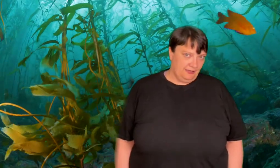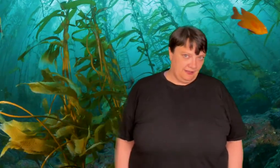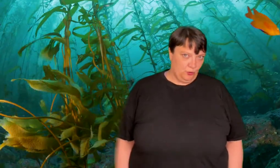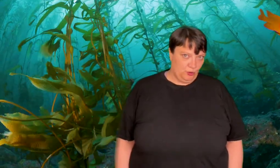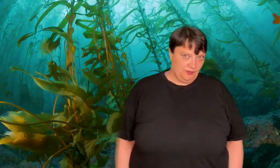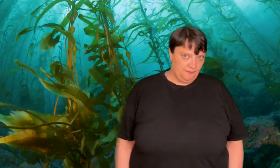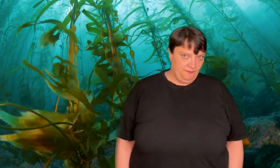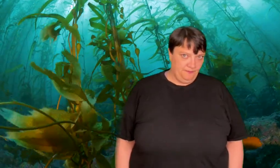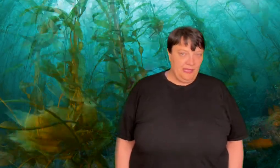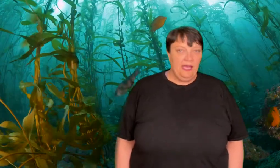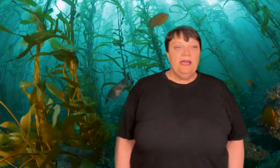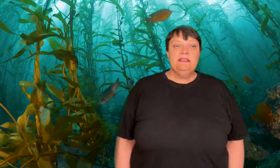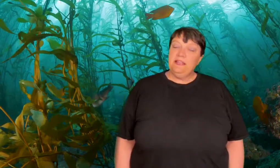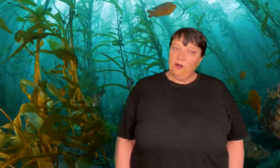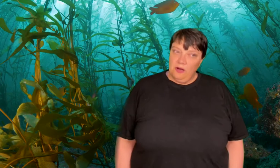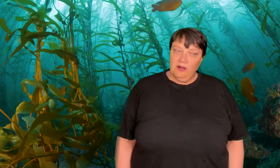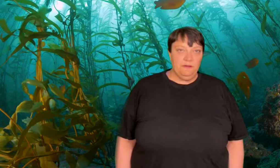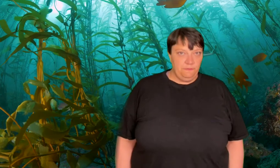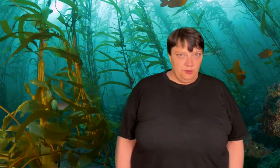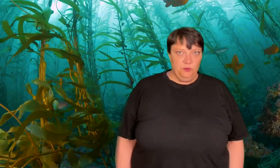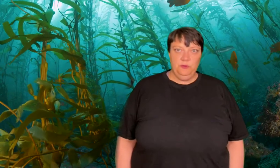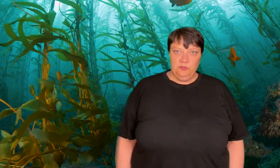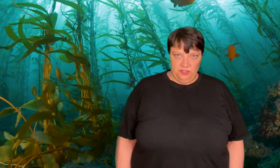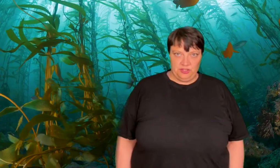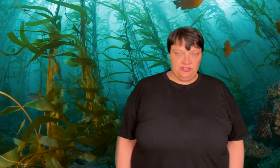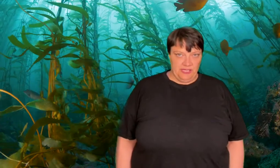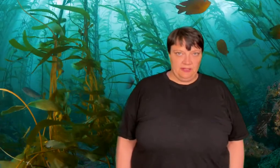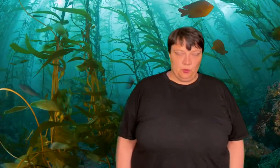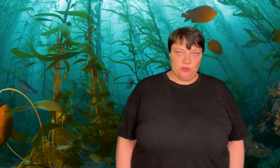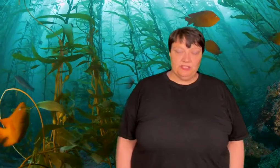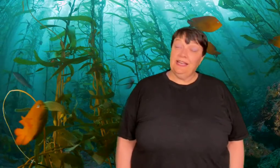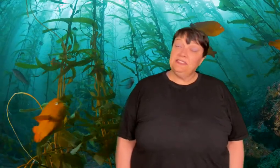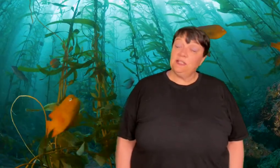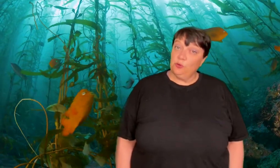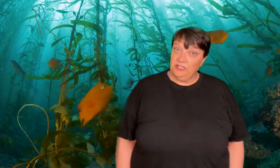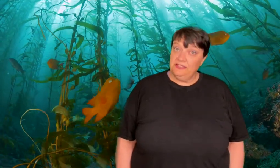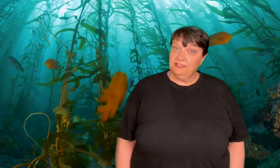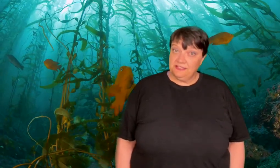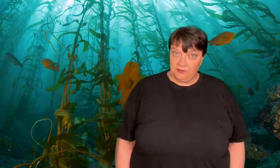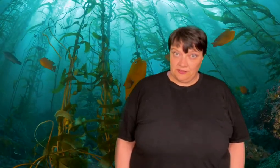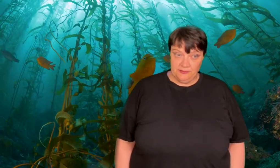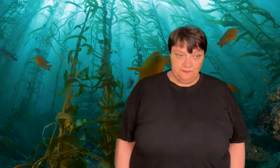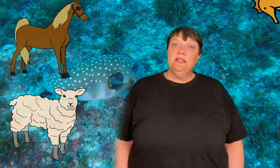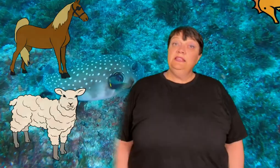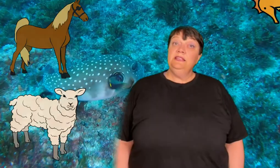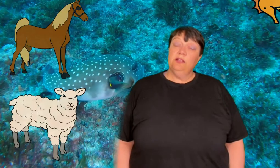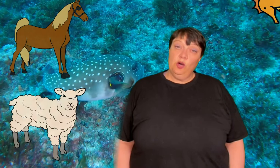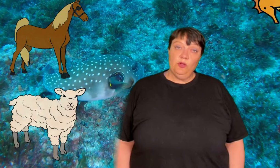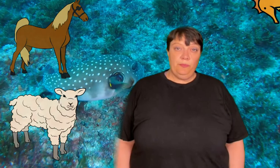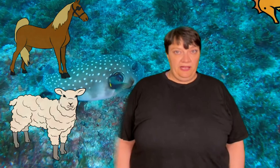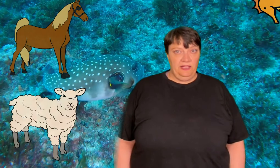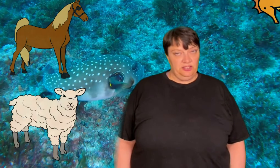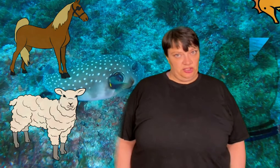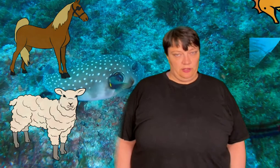under the water. There are a few creatures under the water that secrete silk. The